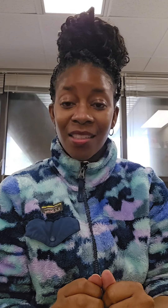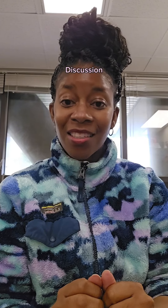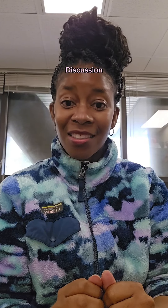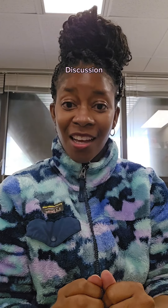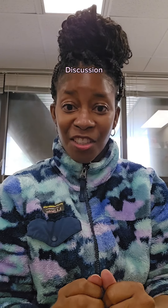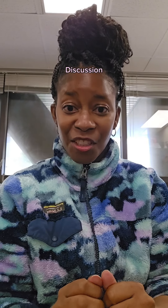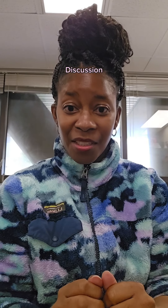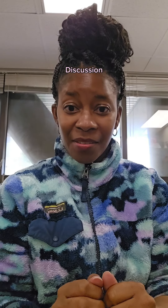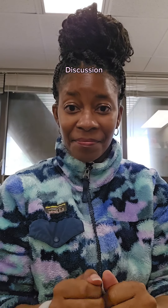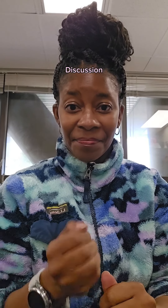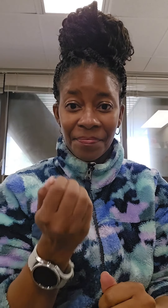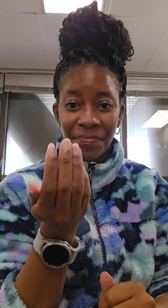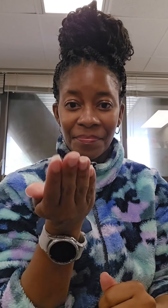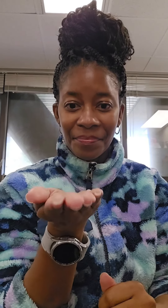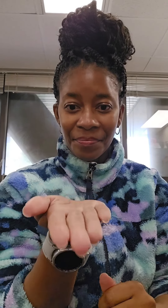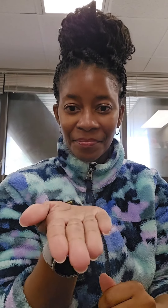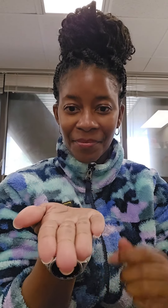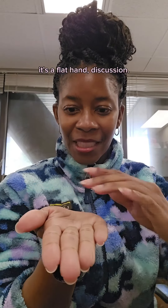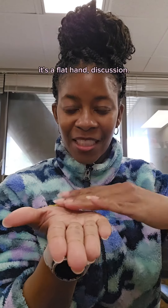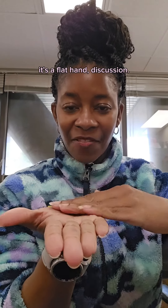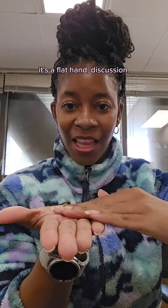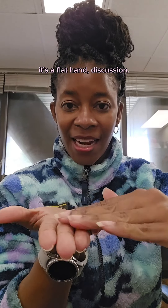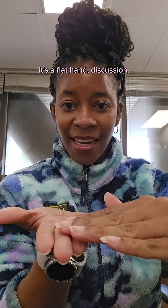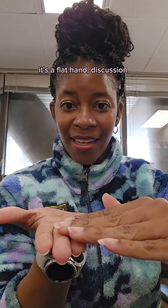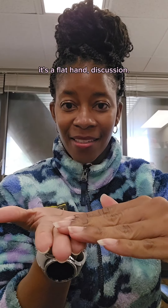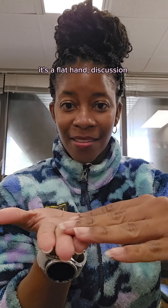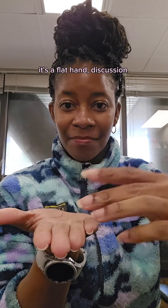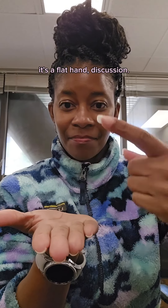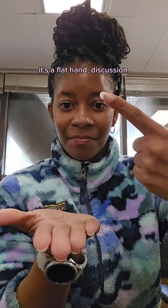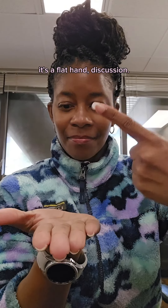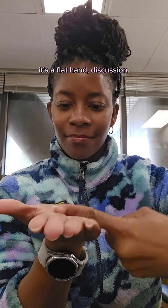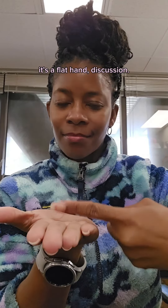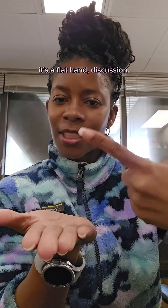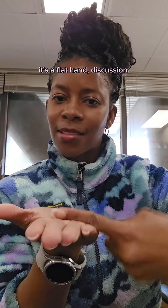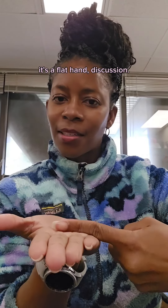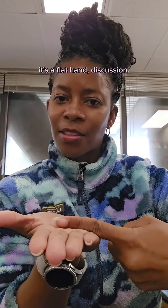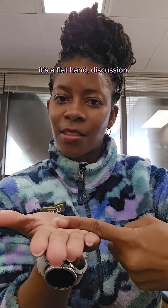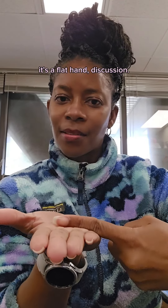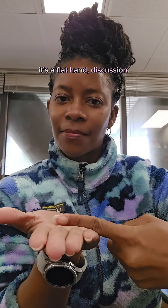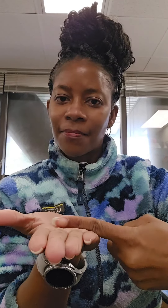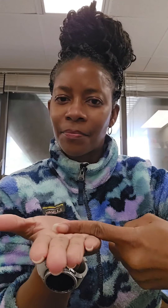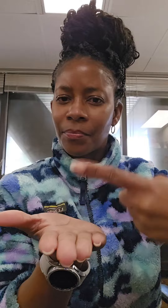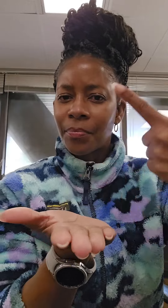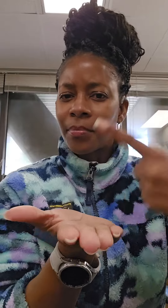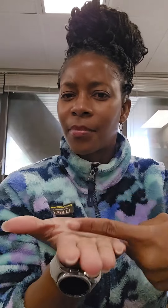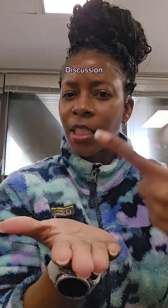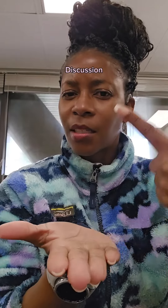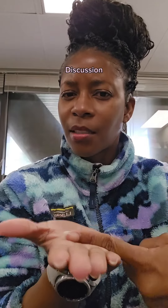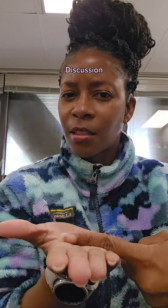Discussion is a flat hand. Discussion. Discussion.